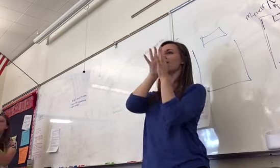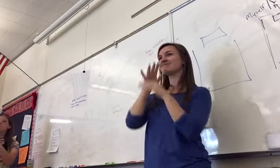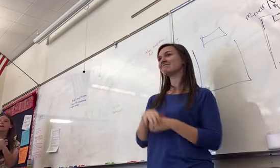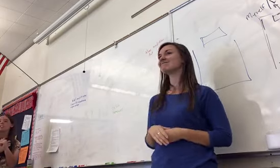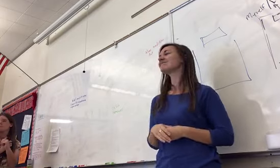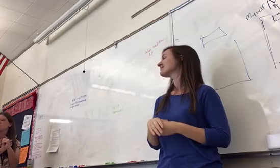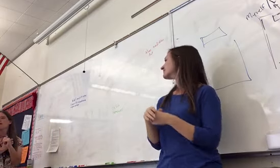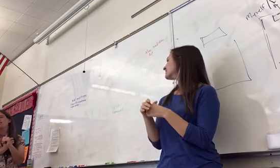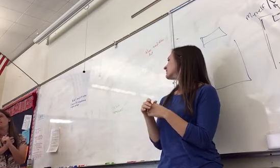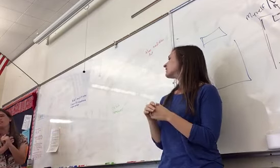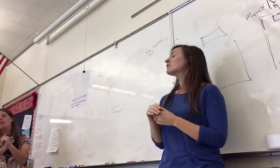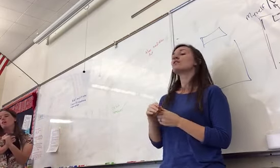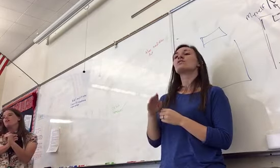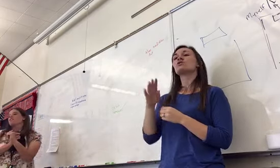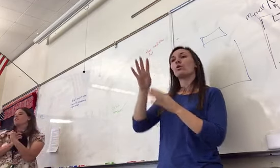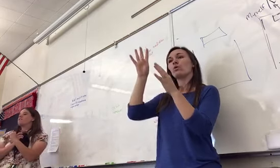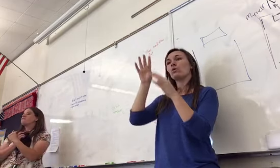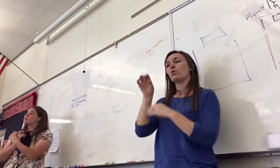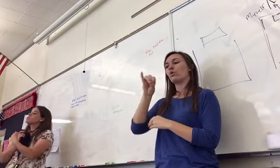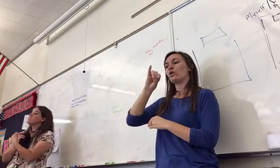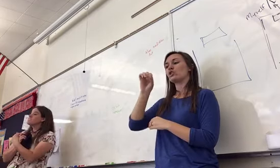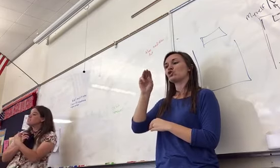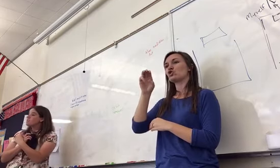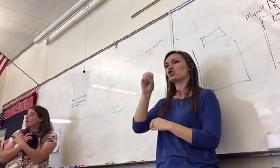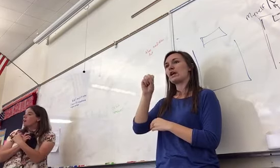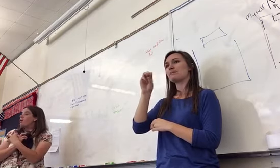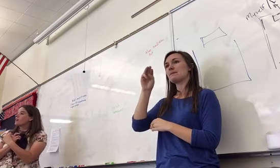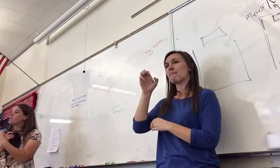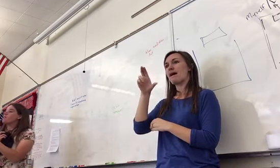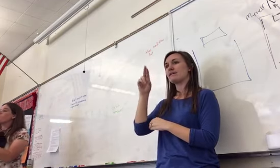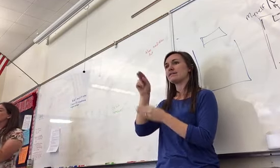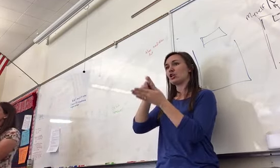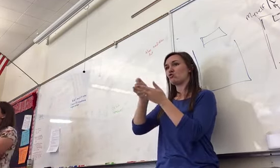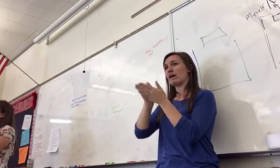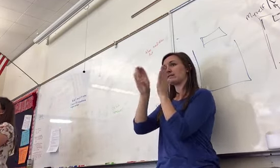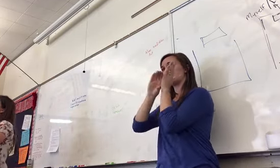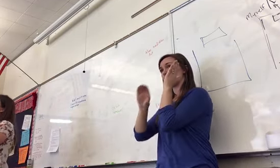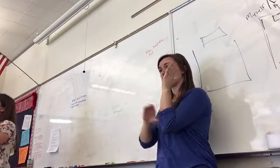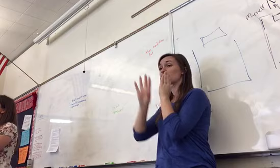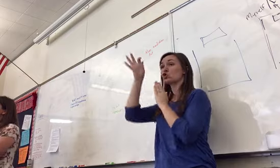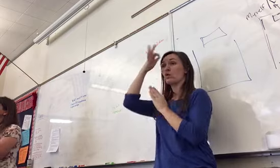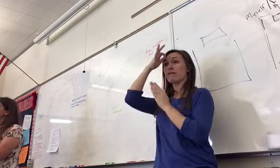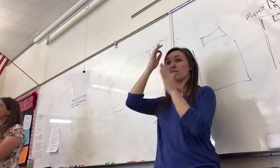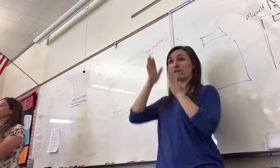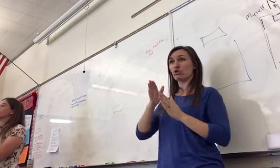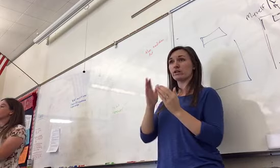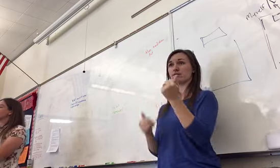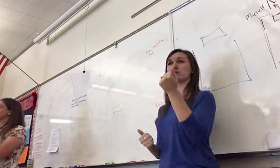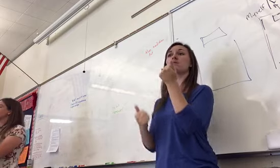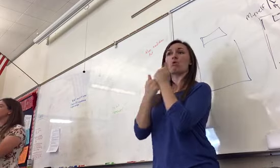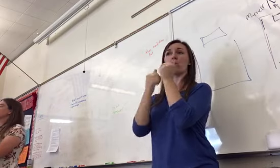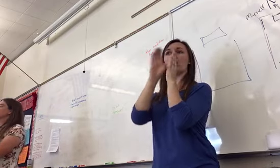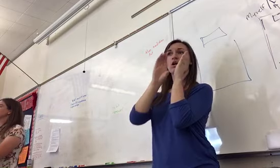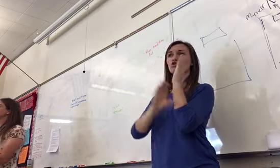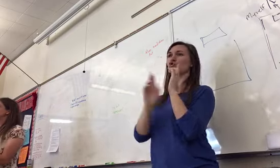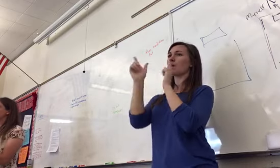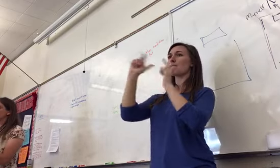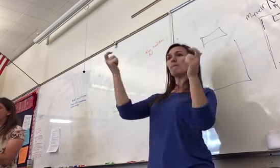written by James Madison. The Federalists are going to be the ones that support the constitution. Big government, government control over your